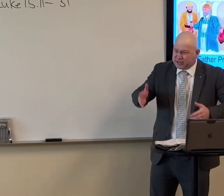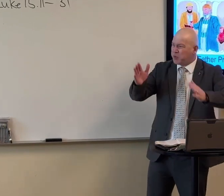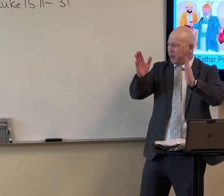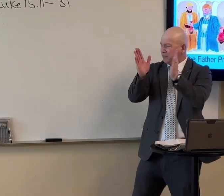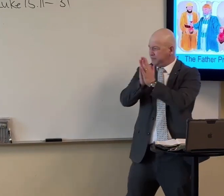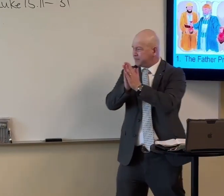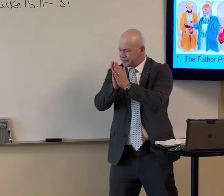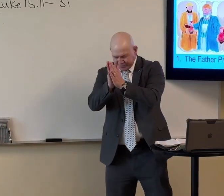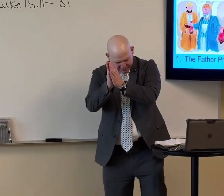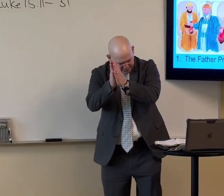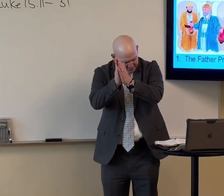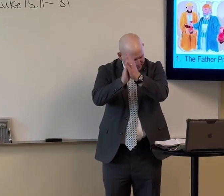Let's pray.